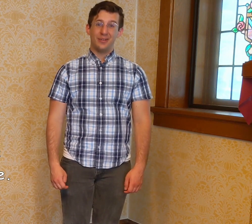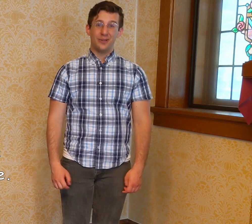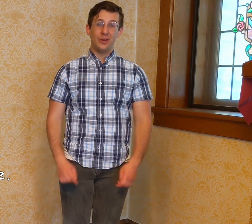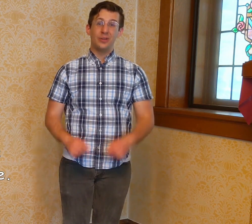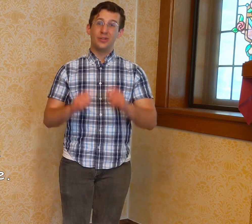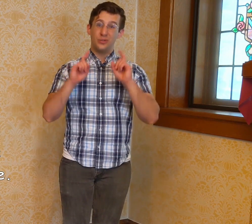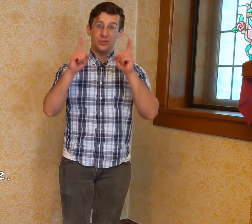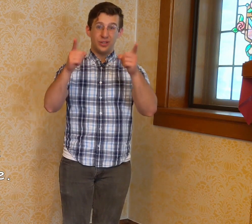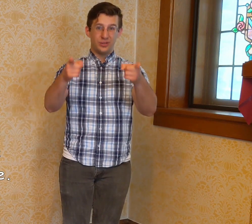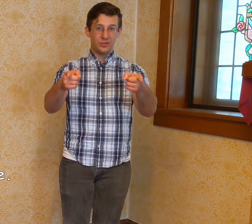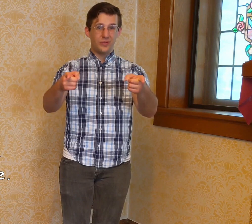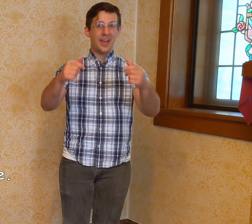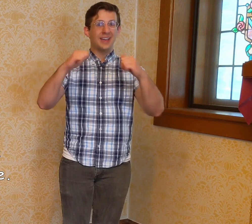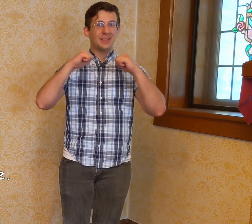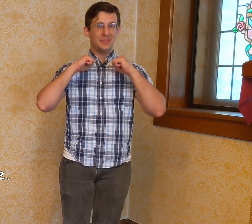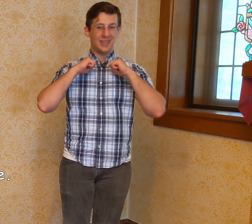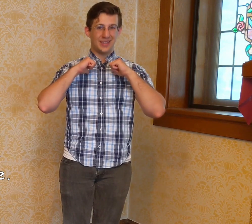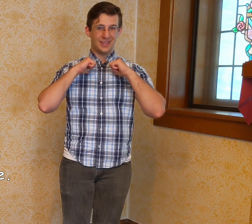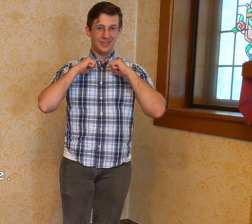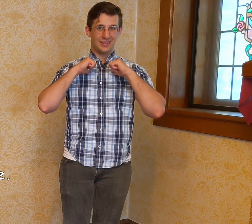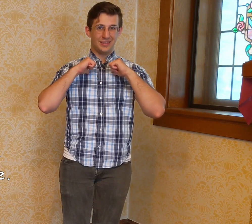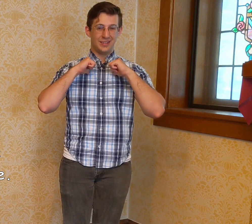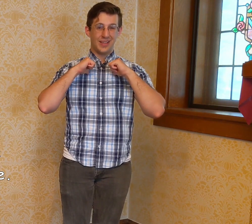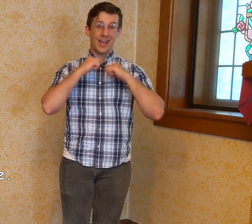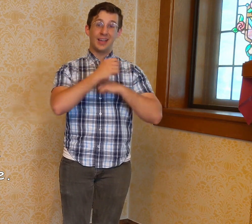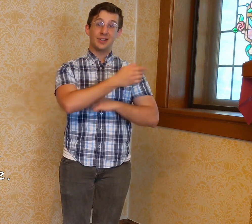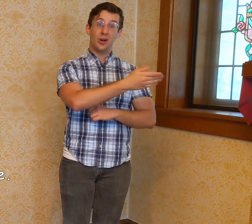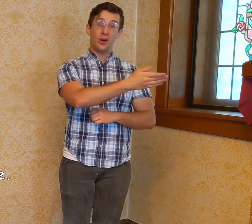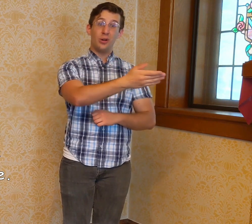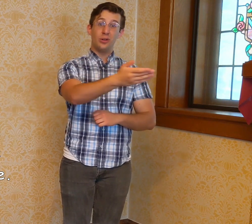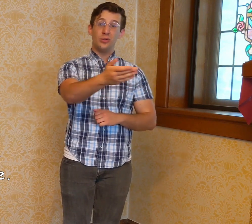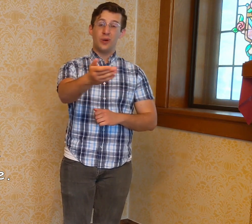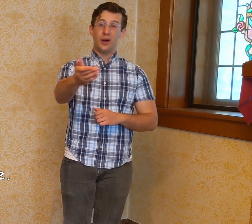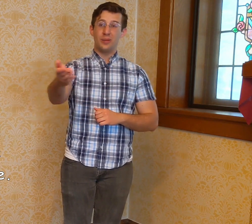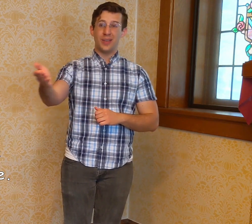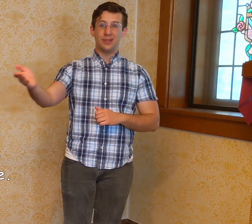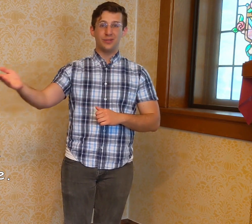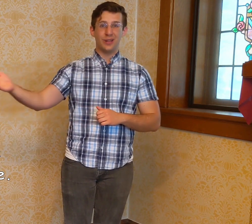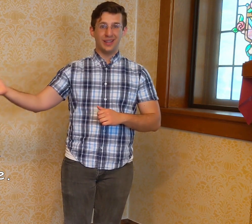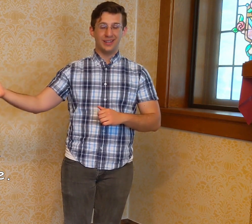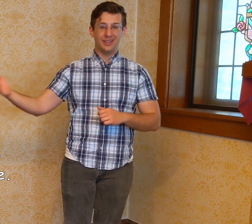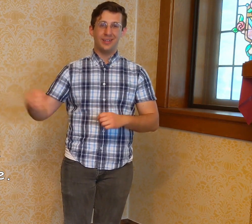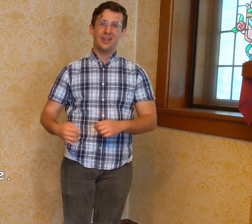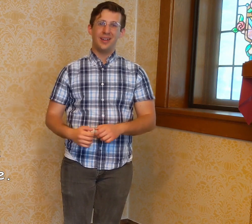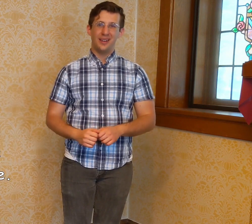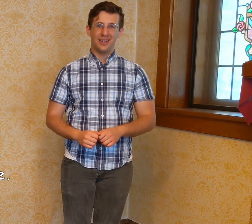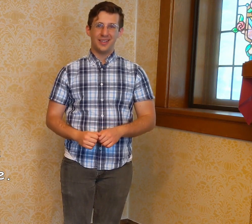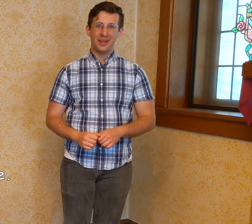falls to you and me and all who are made free. All right. Say that